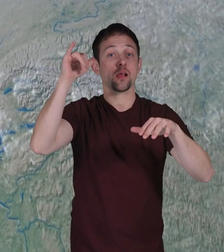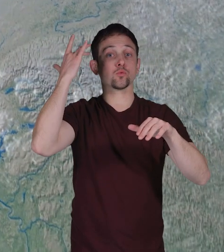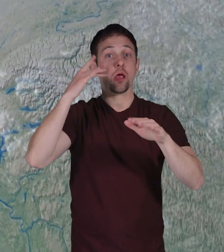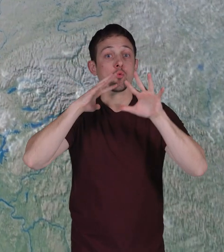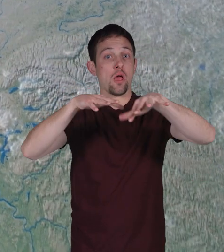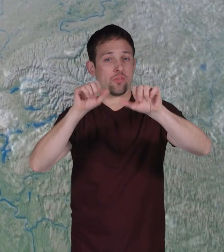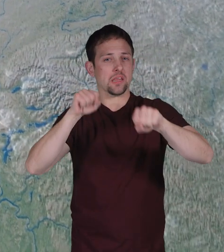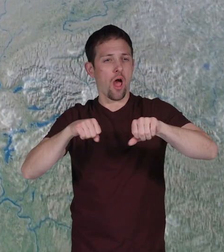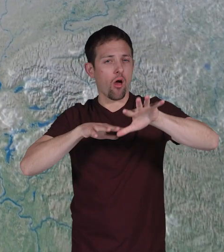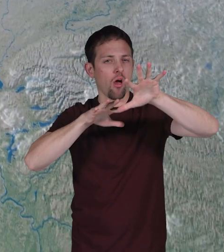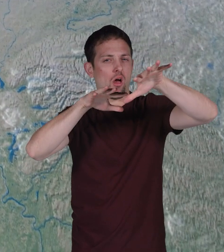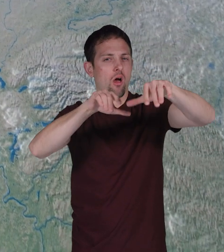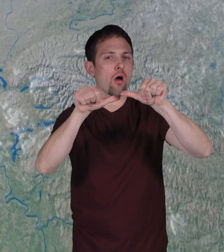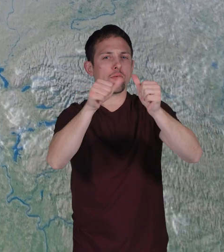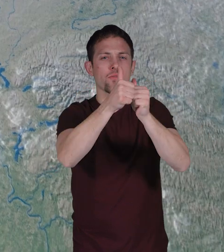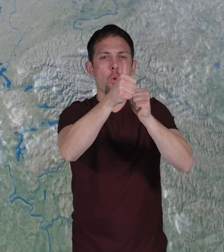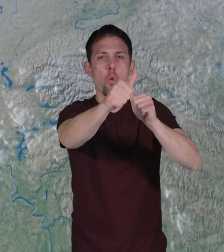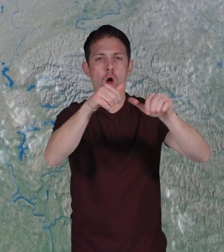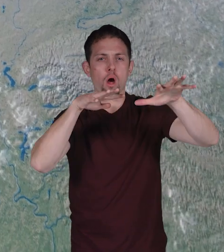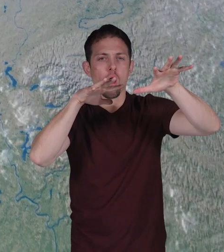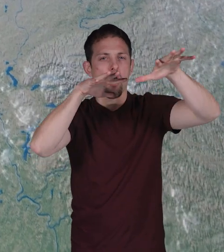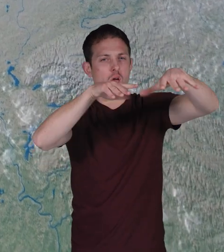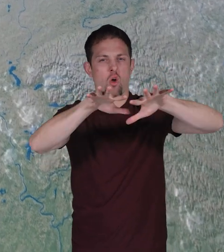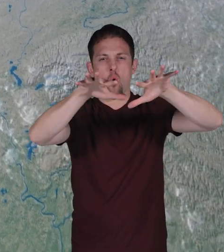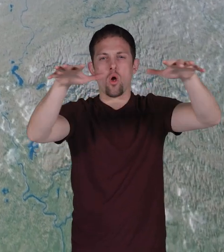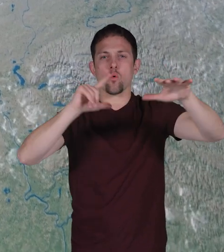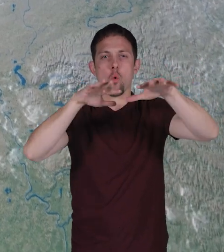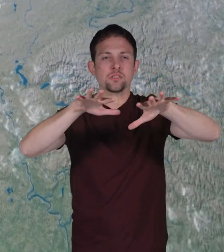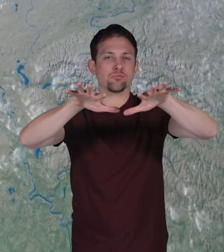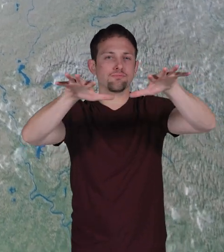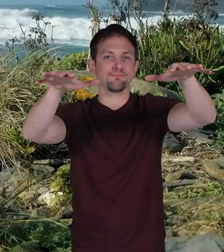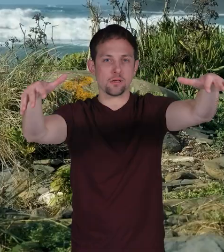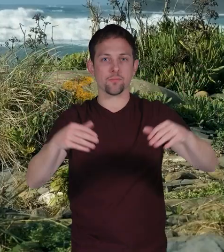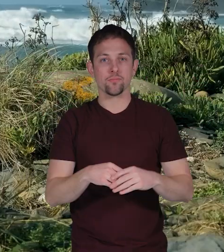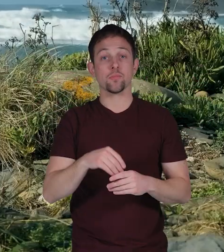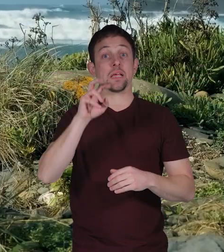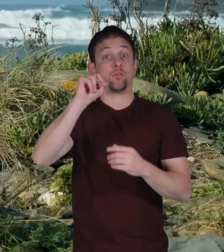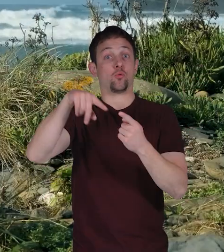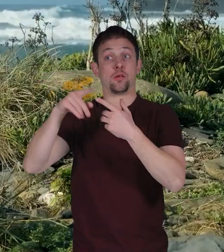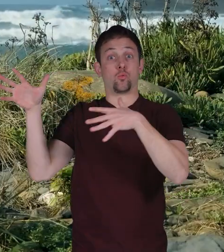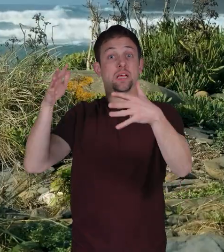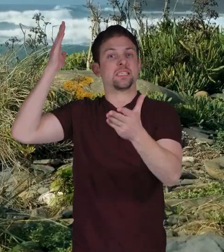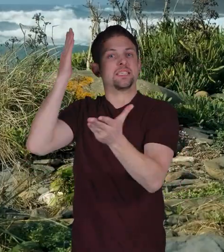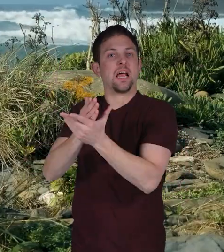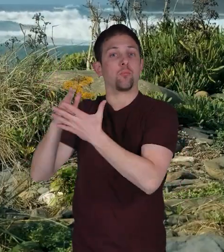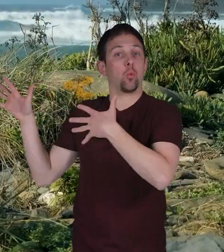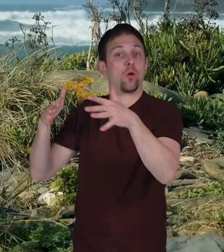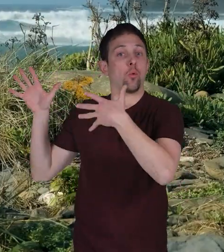why waves can travel great distances across the ocean even after the wind has stopped blowing.